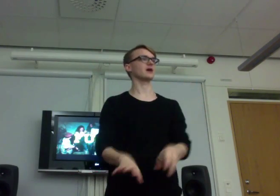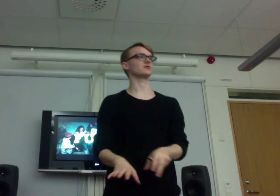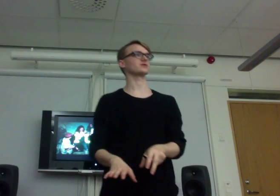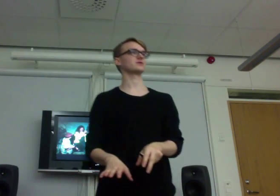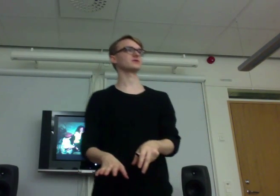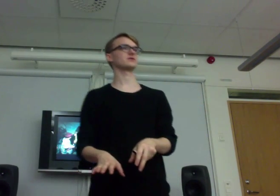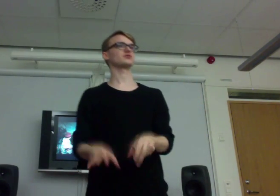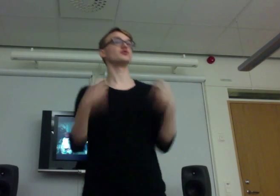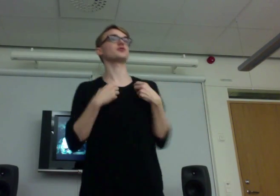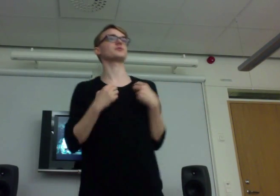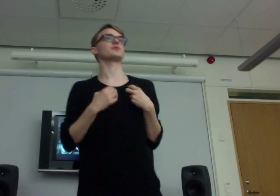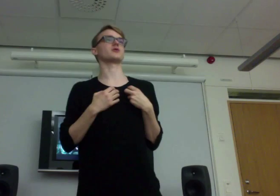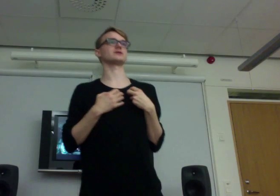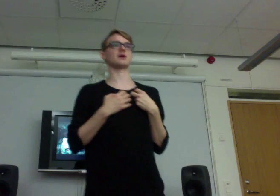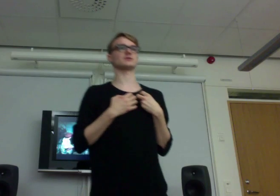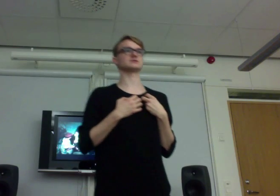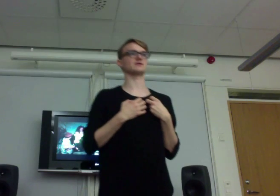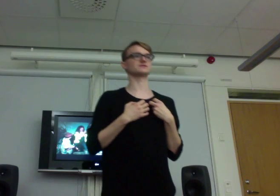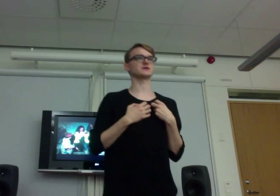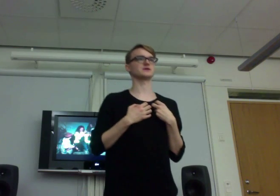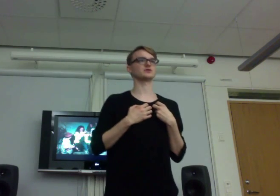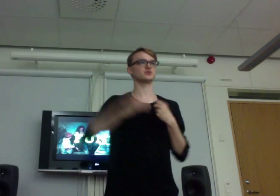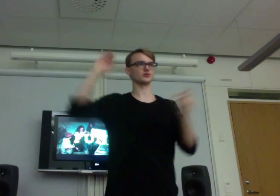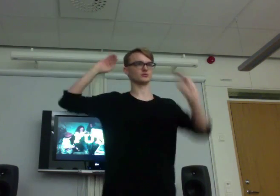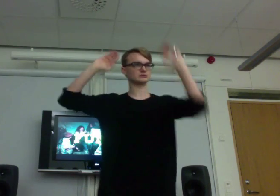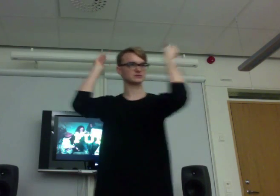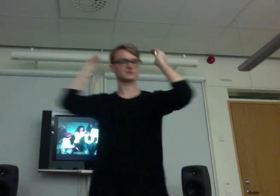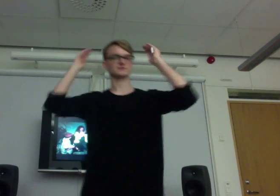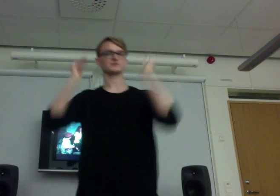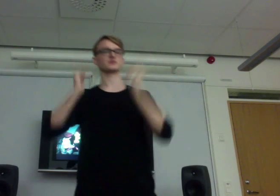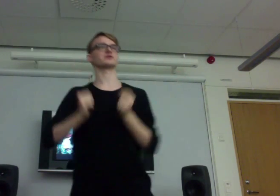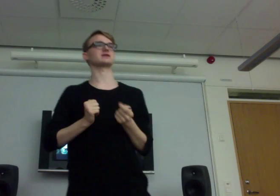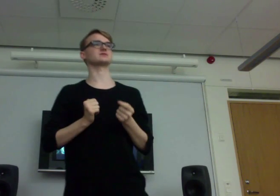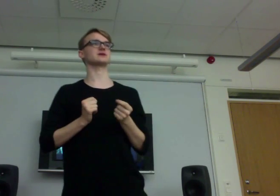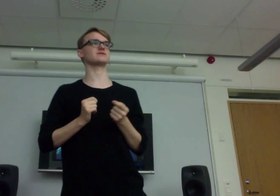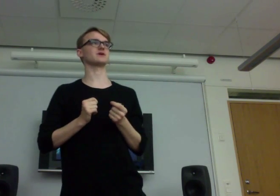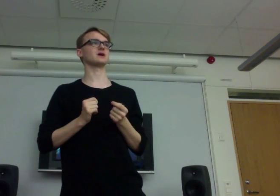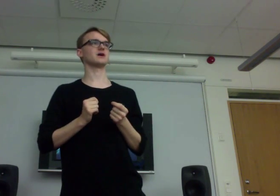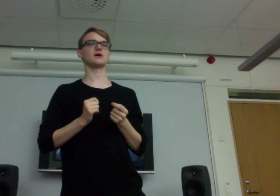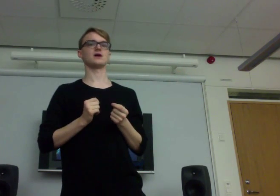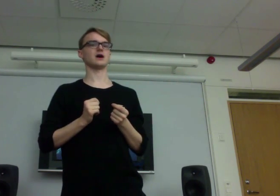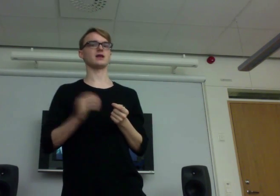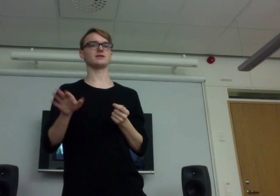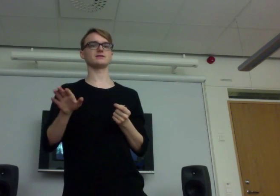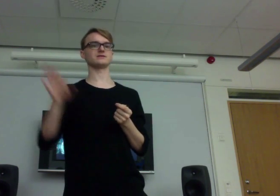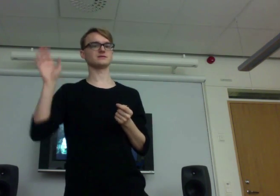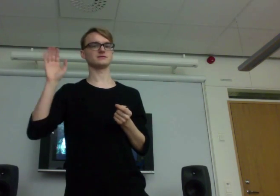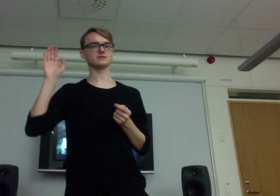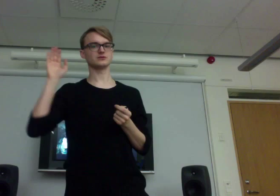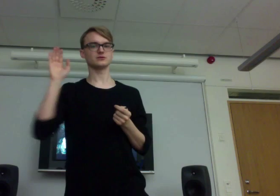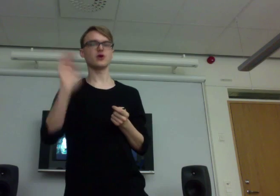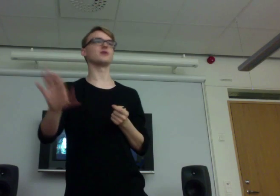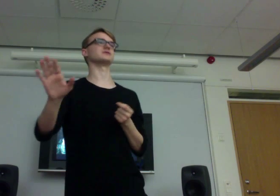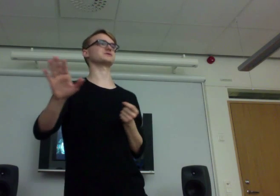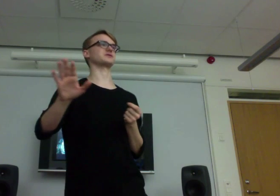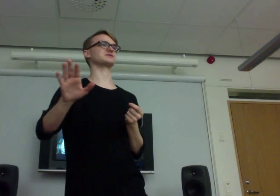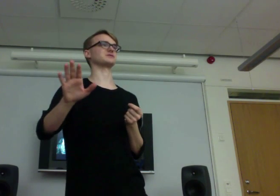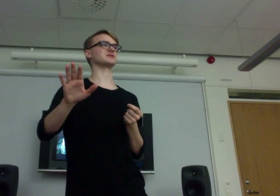to not be broken down themselves, to protect themselves. And horrible stories from this game.